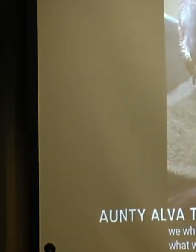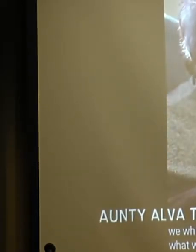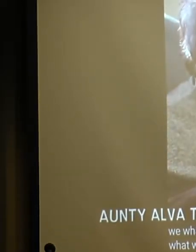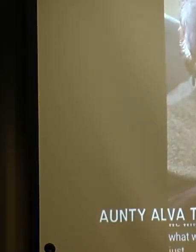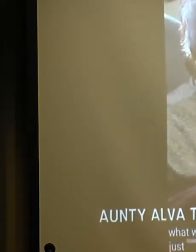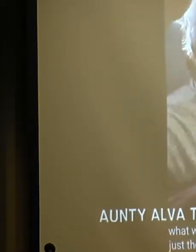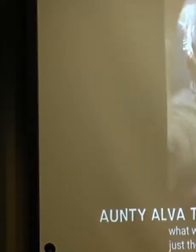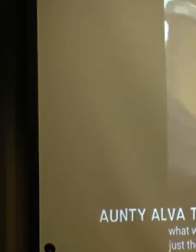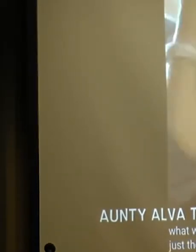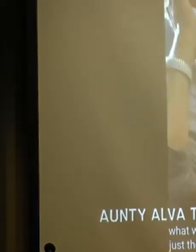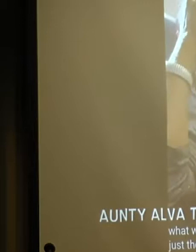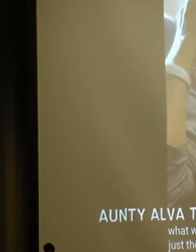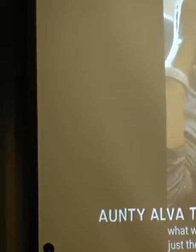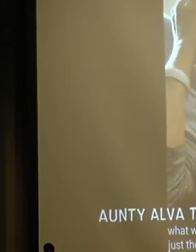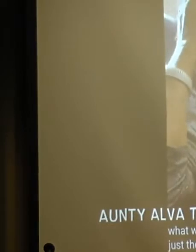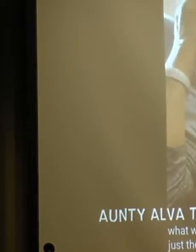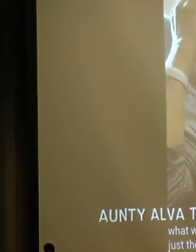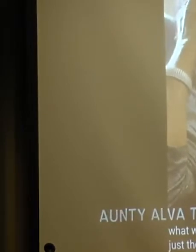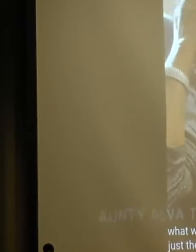It's not just the basic stuff.